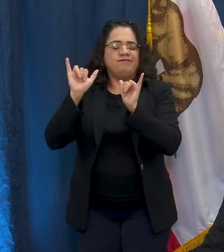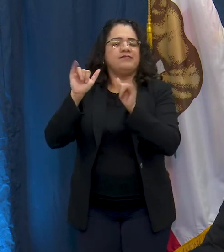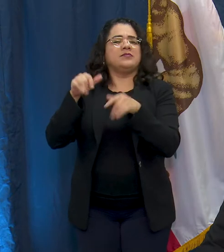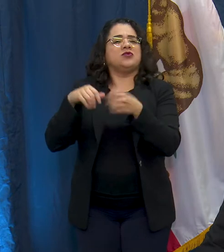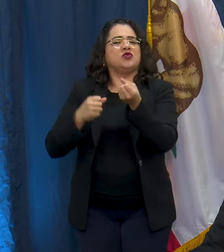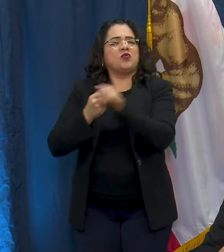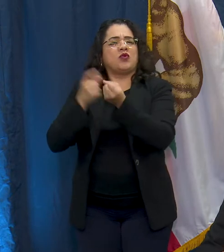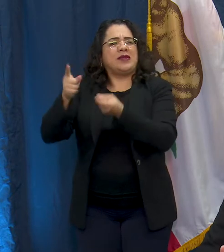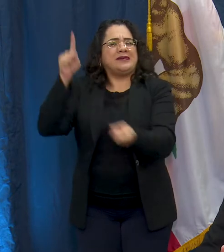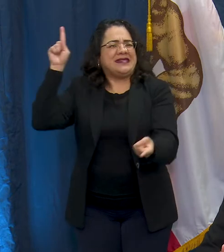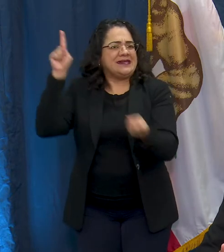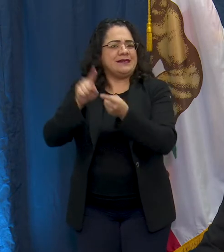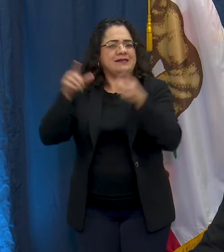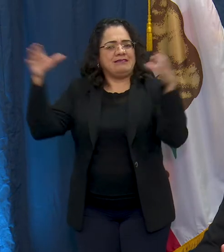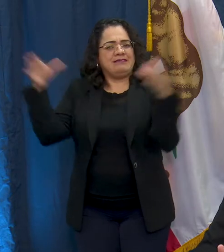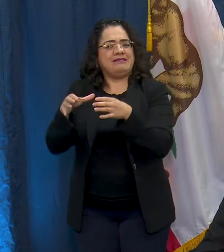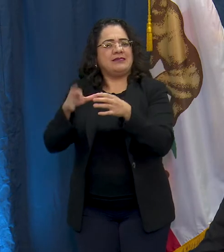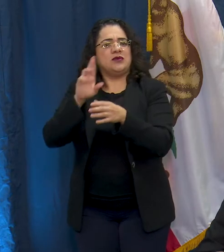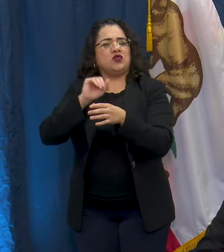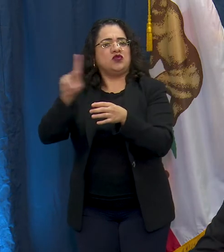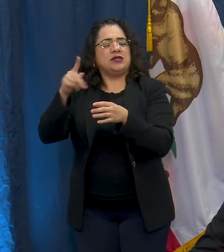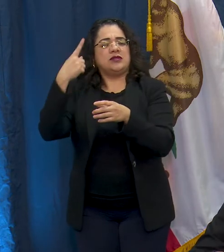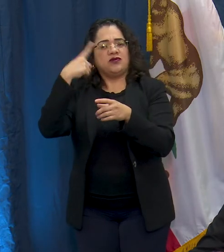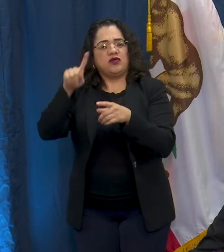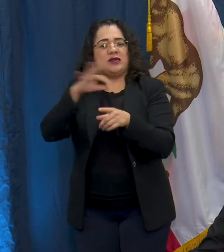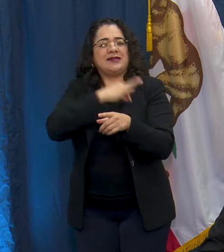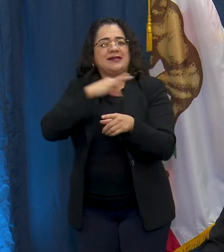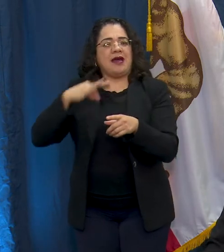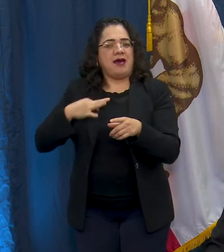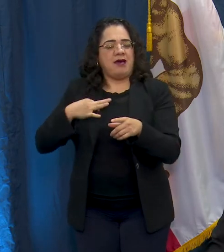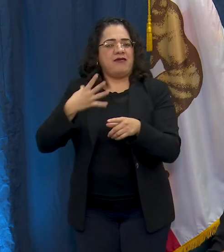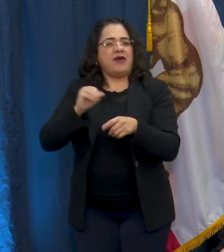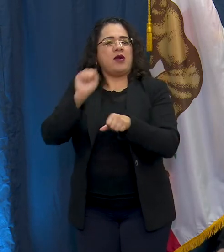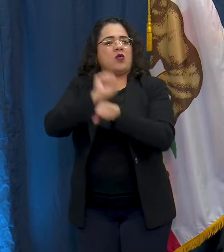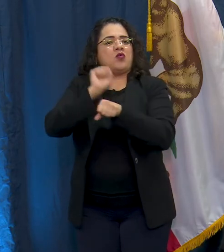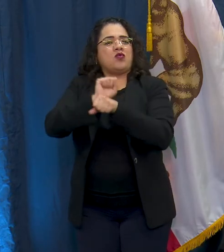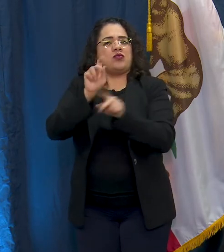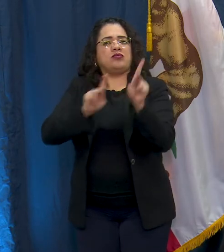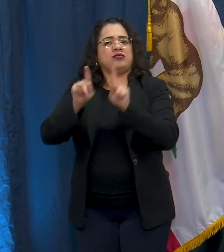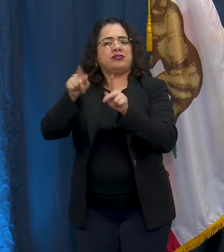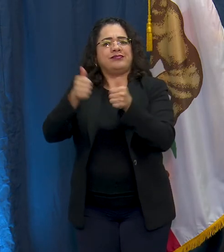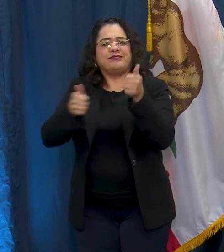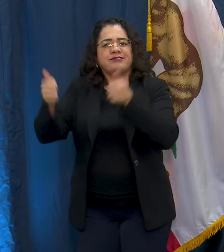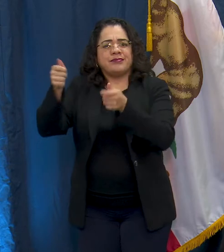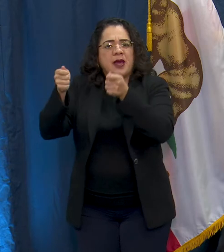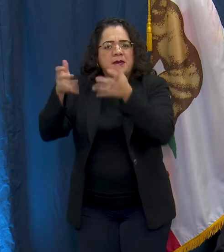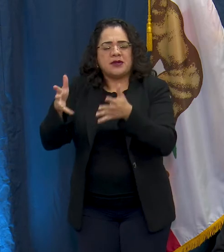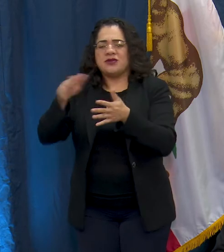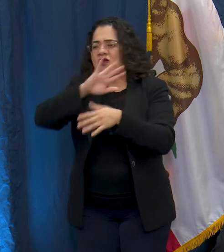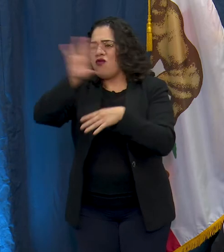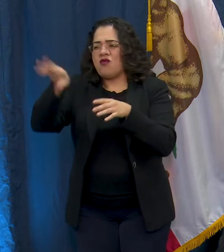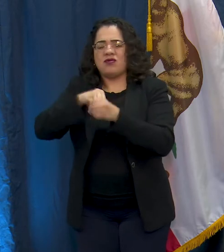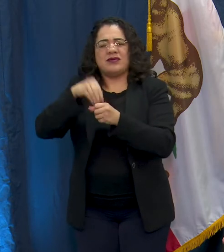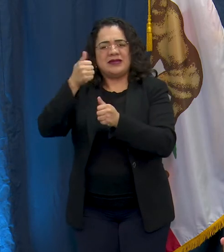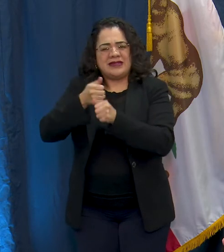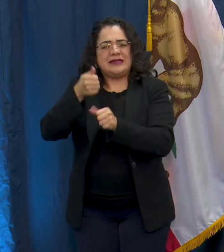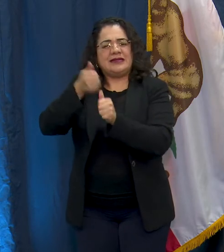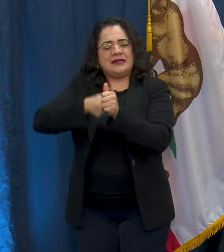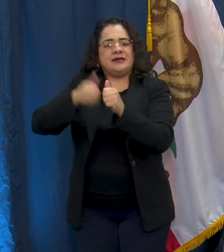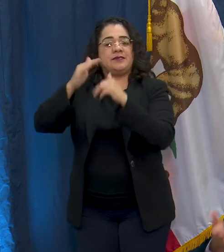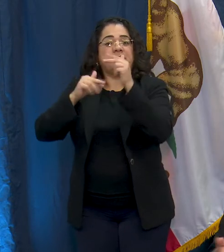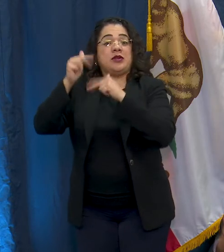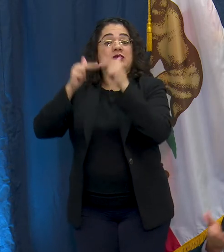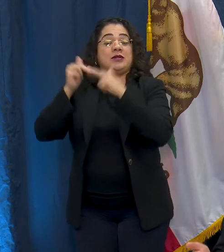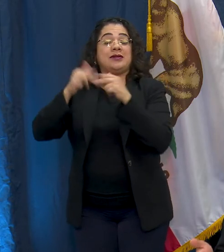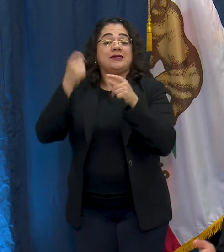at these facilities, including the personnel and the staff that are there as well and so we will continue to update the media, the public,